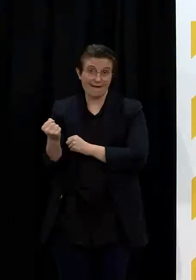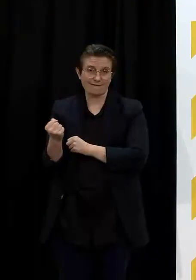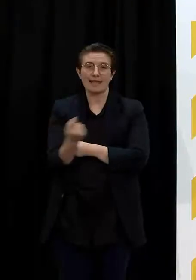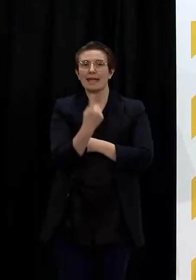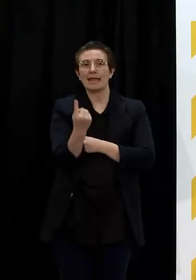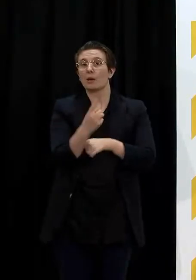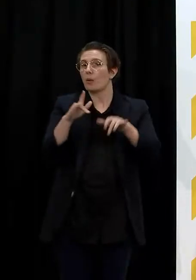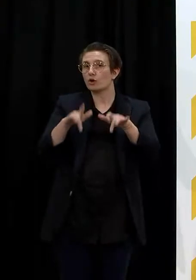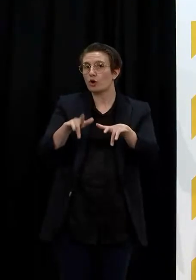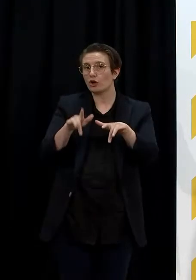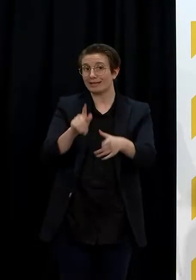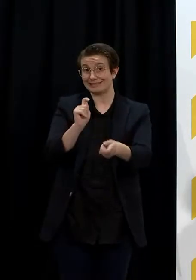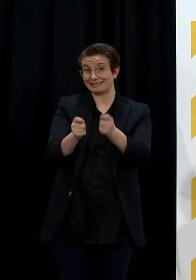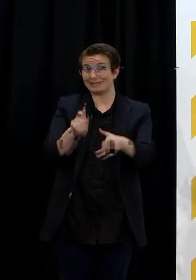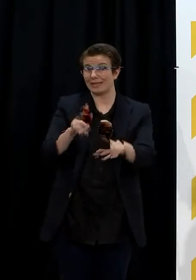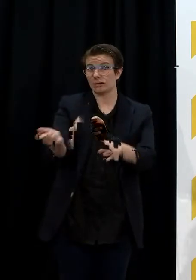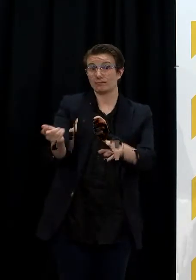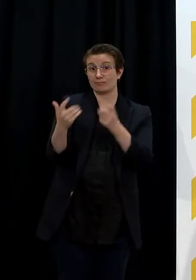by the local public health unit.